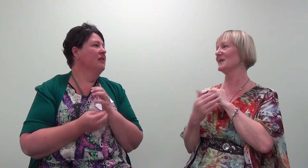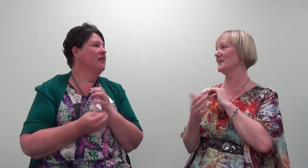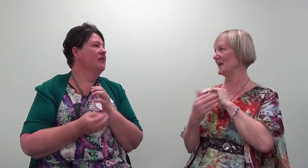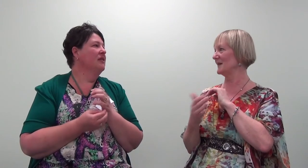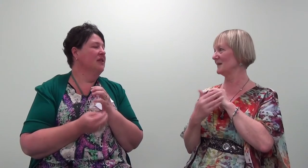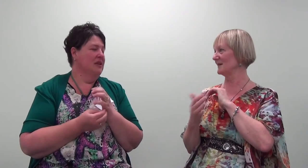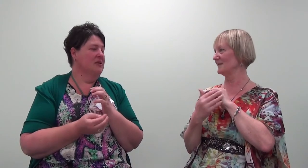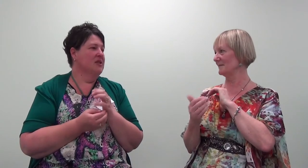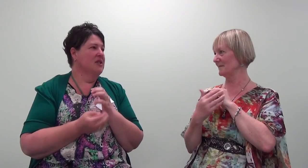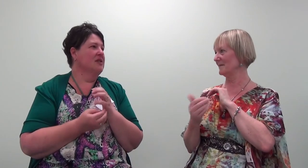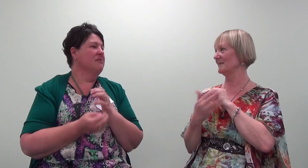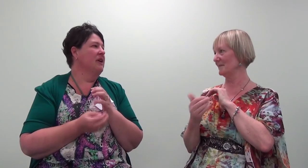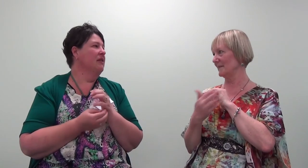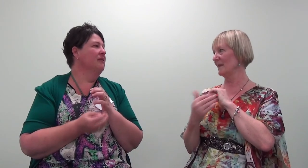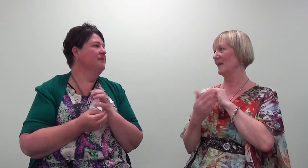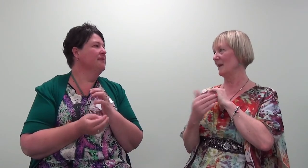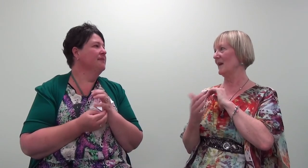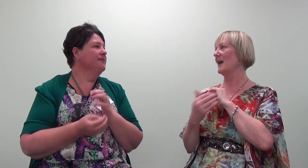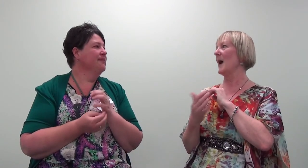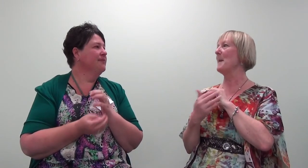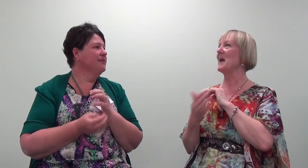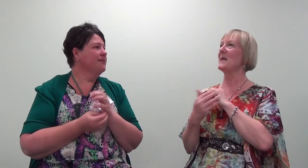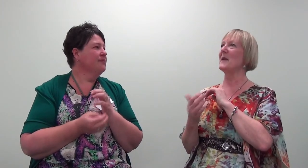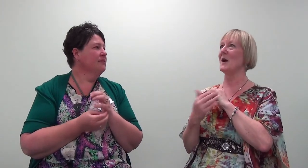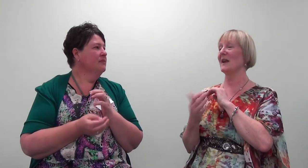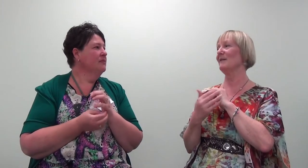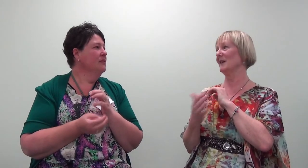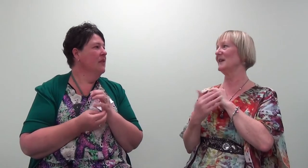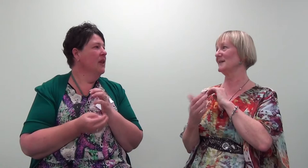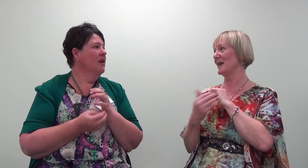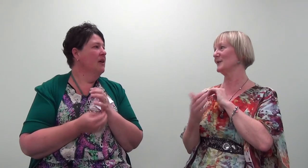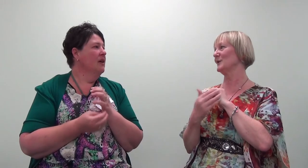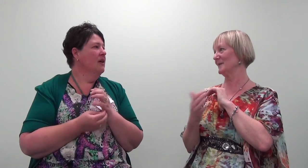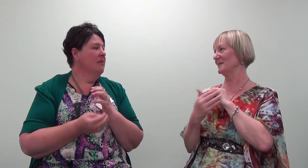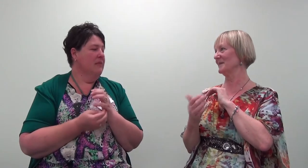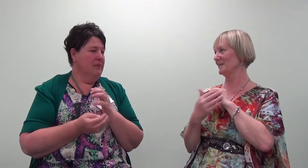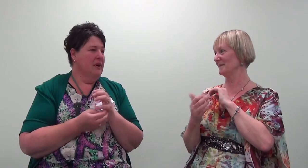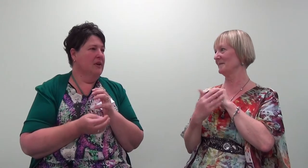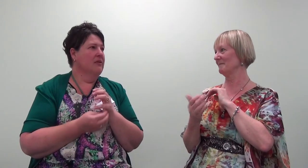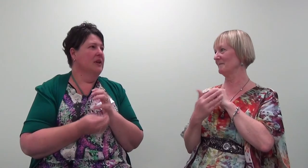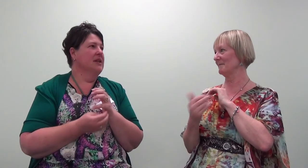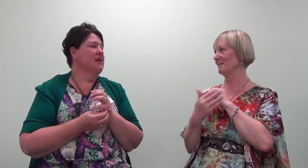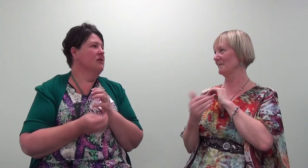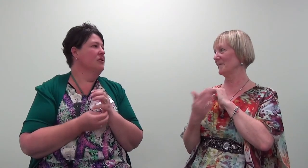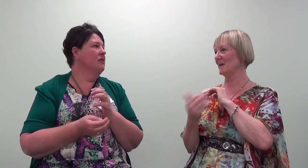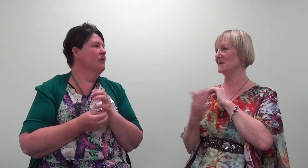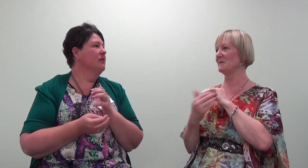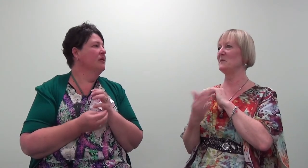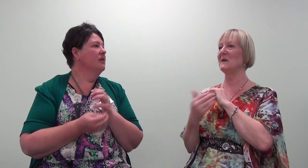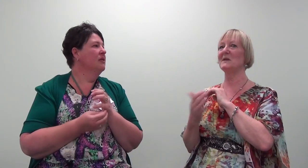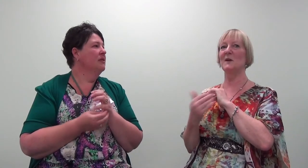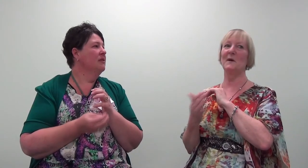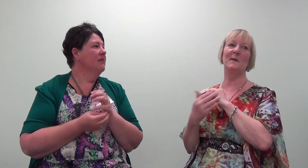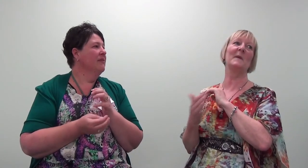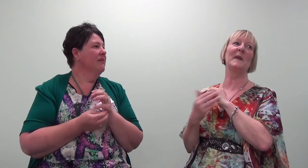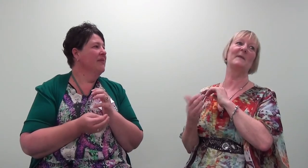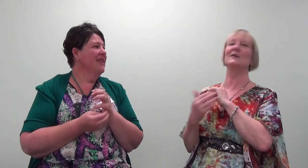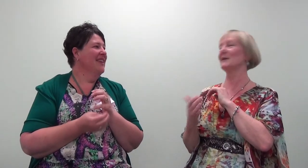just me. It's just me. Maybe I can release that. Maybe I can release that too. Because a few minutes ago, I thought they were judging